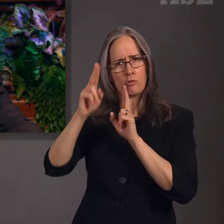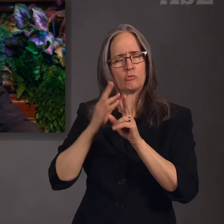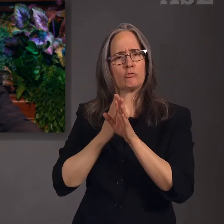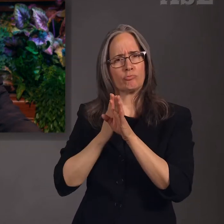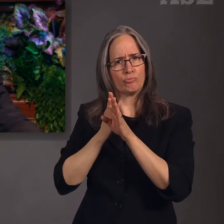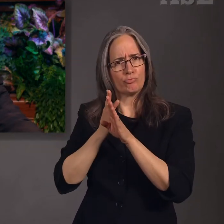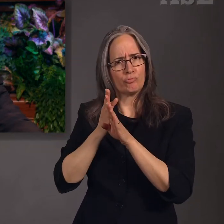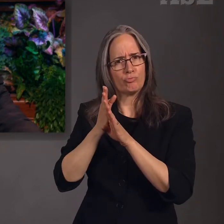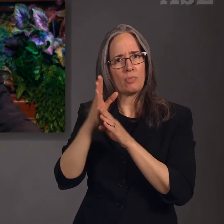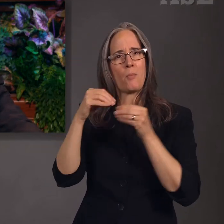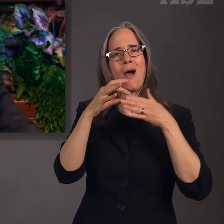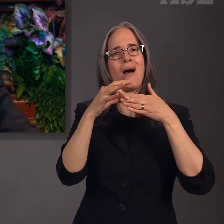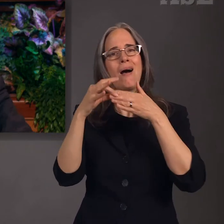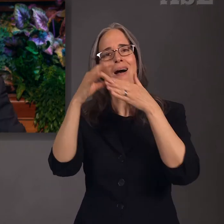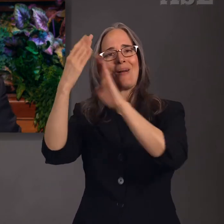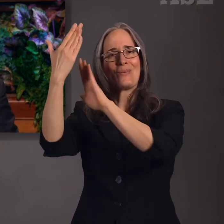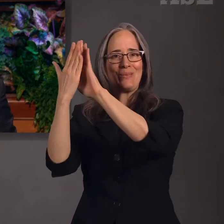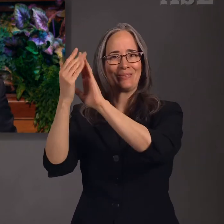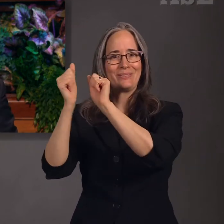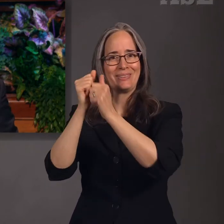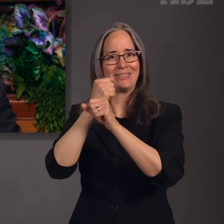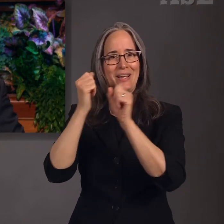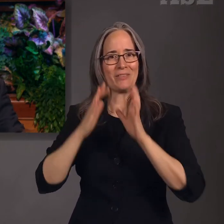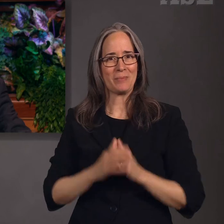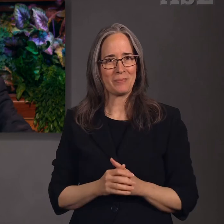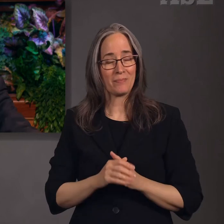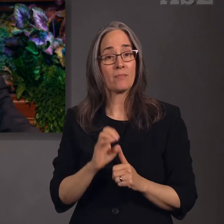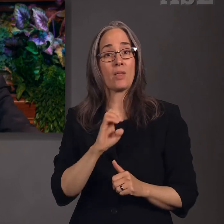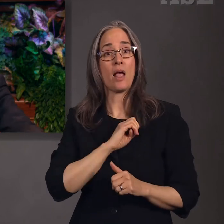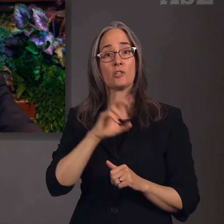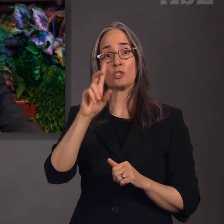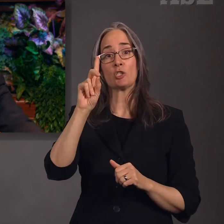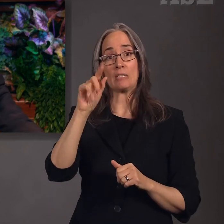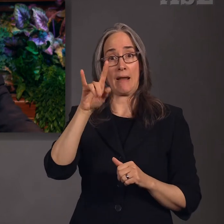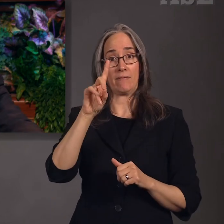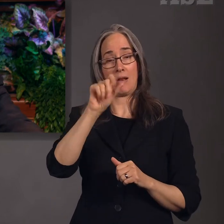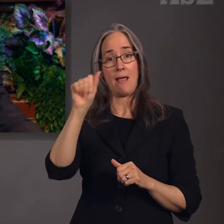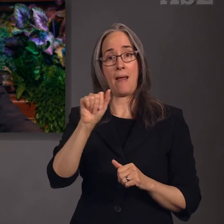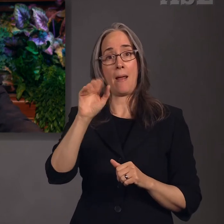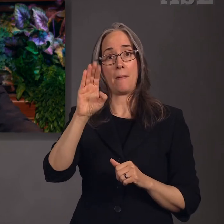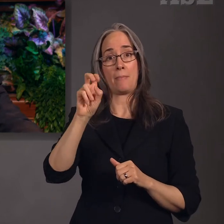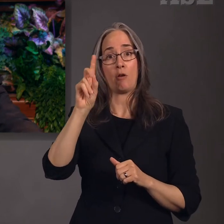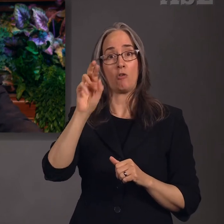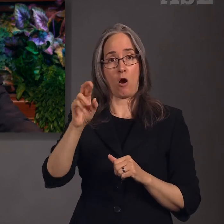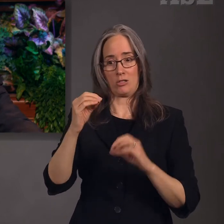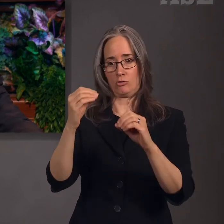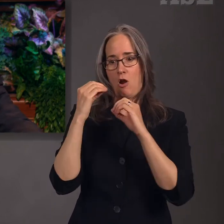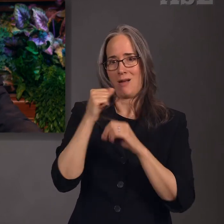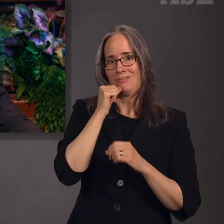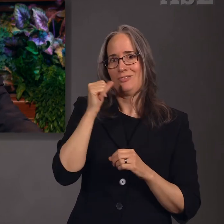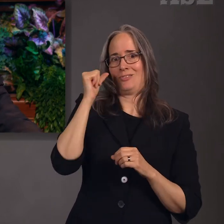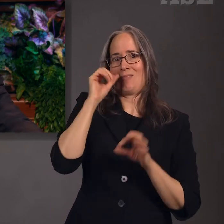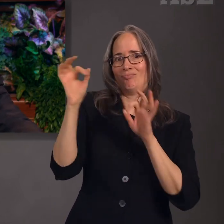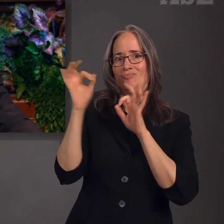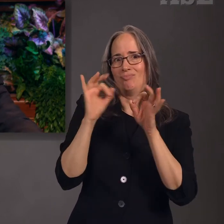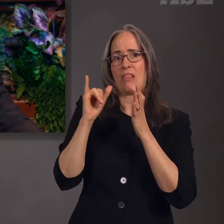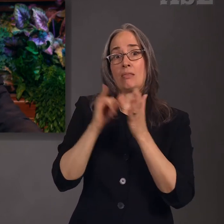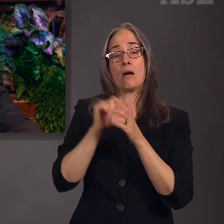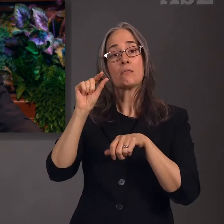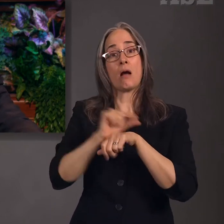Father David A. Bednar taught us yesterday that gospel covenants and ordinances operate in our lives like a